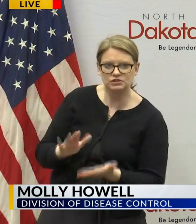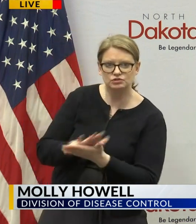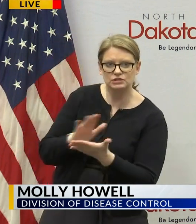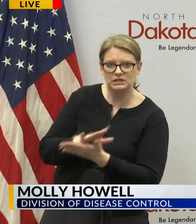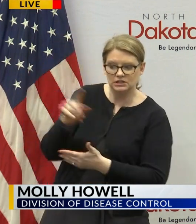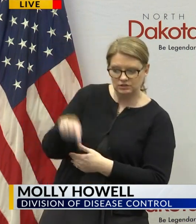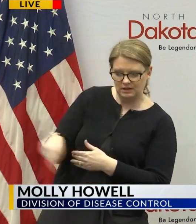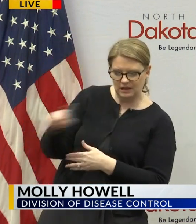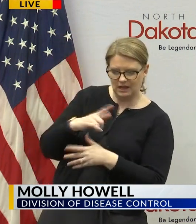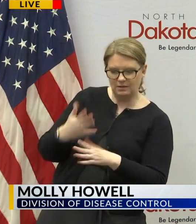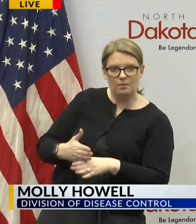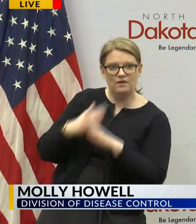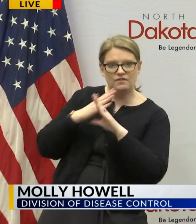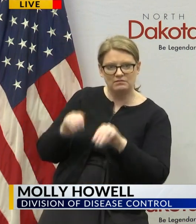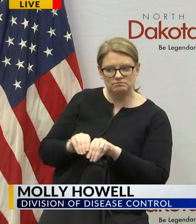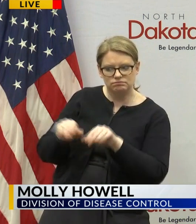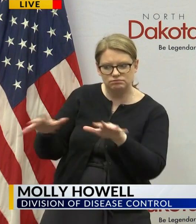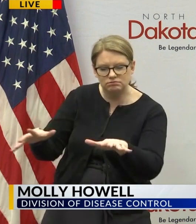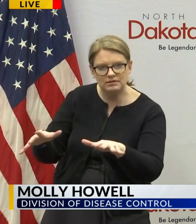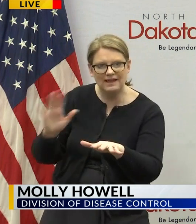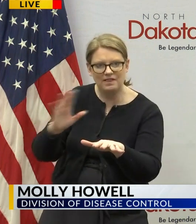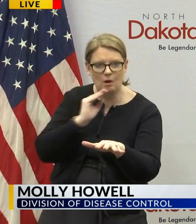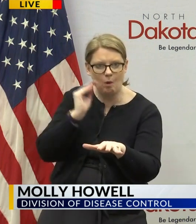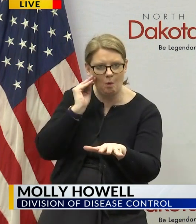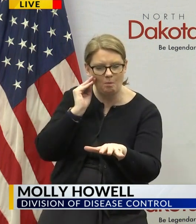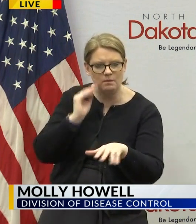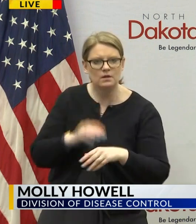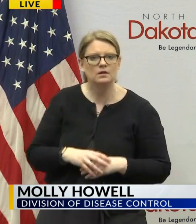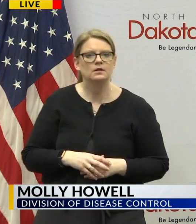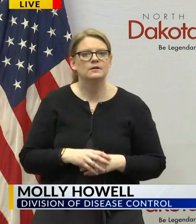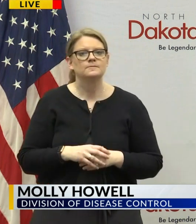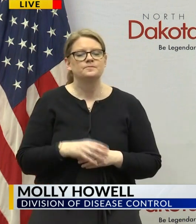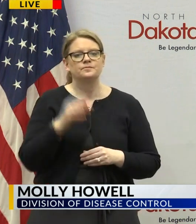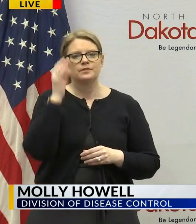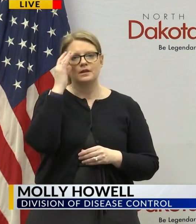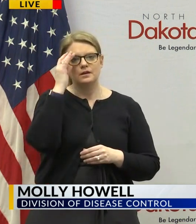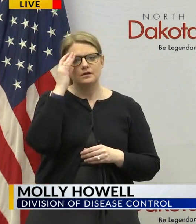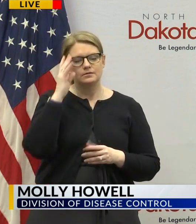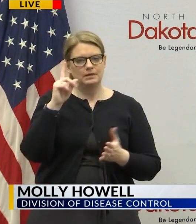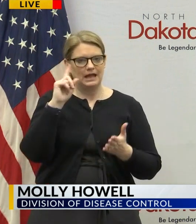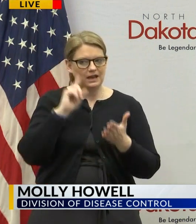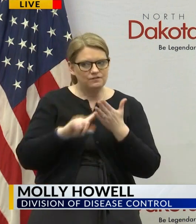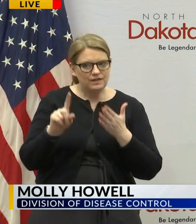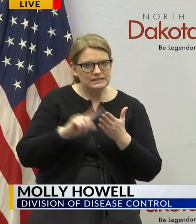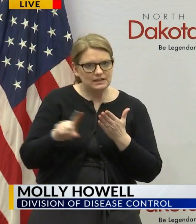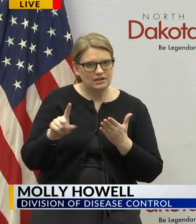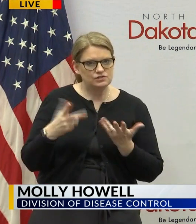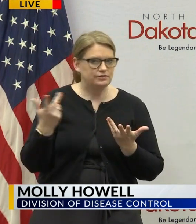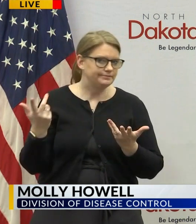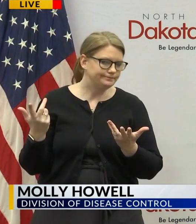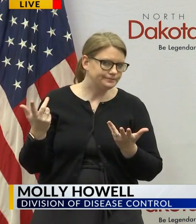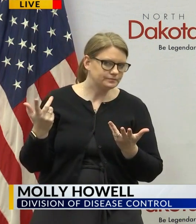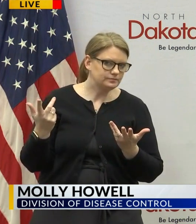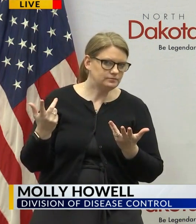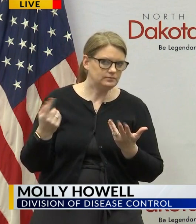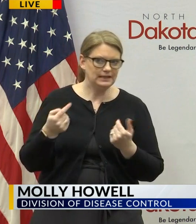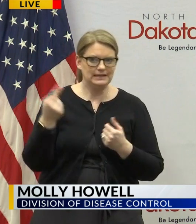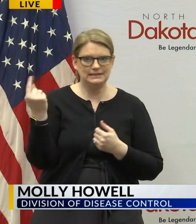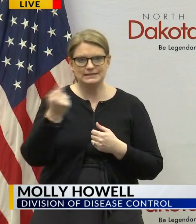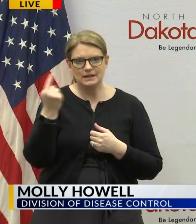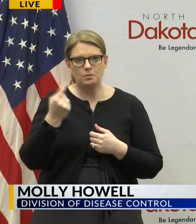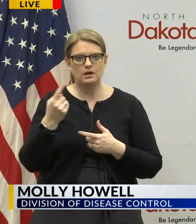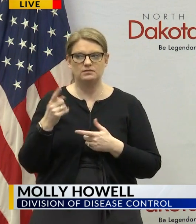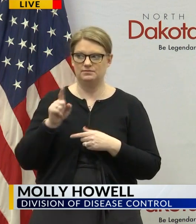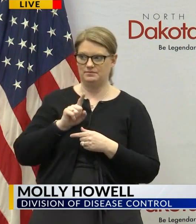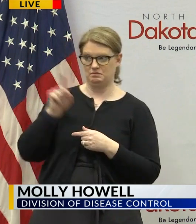know how to prevent transmission in the household if through our investigation we identify that someone was on an